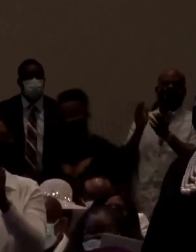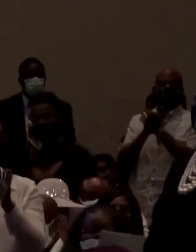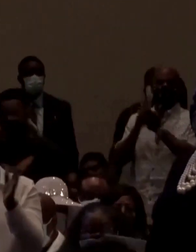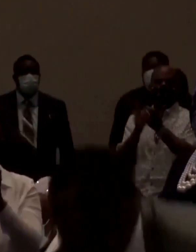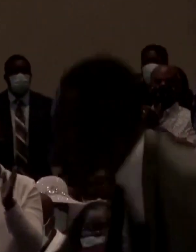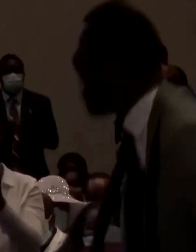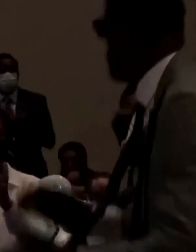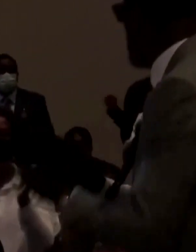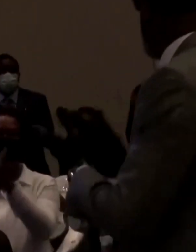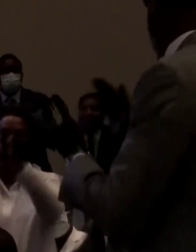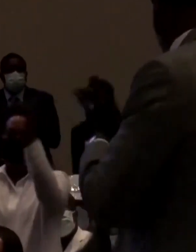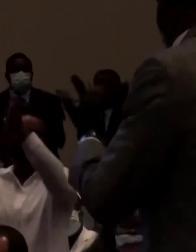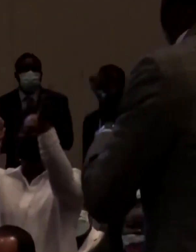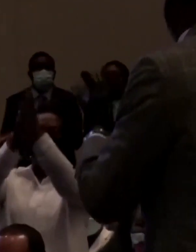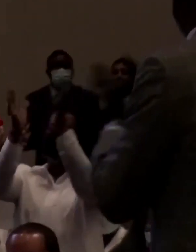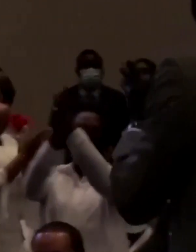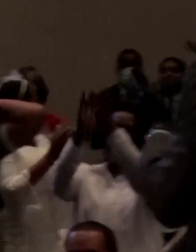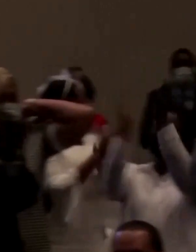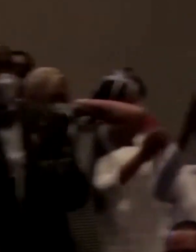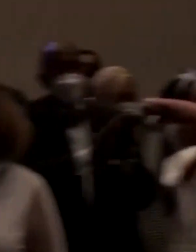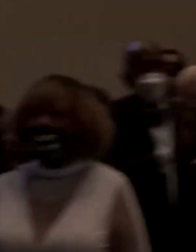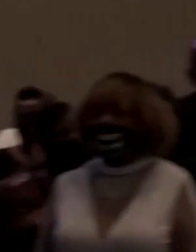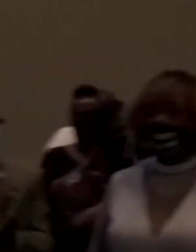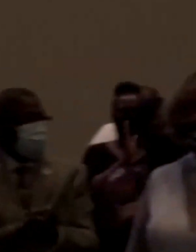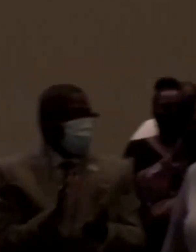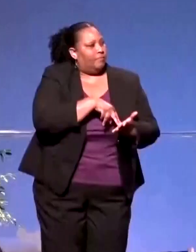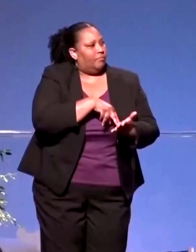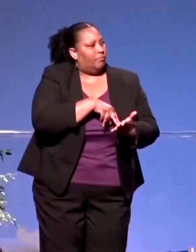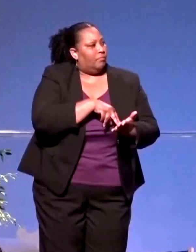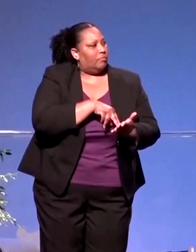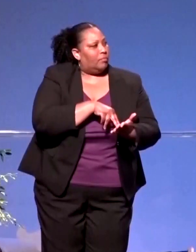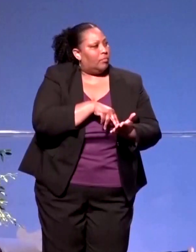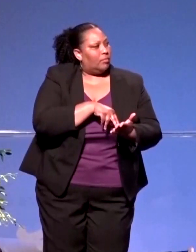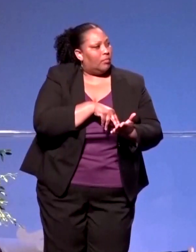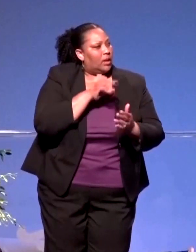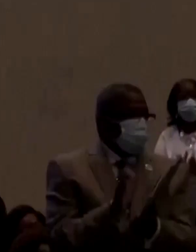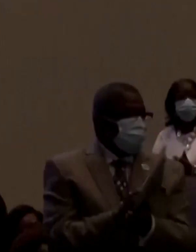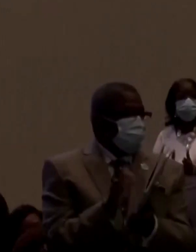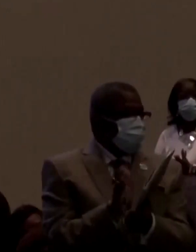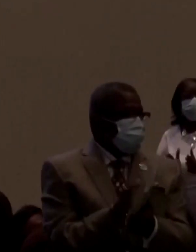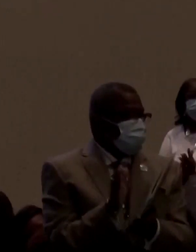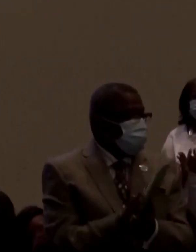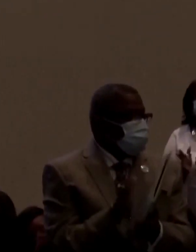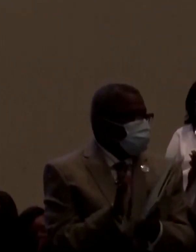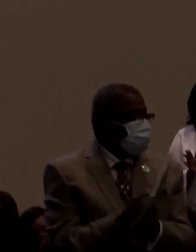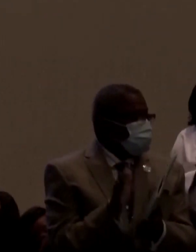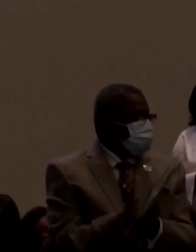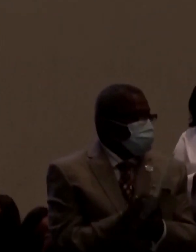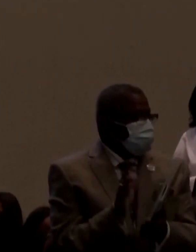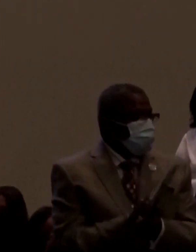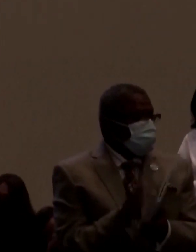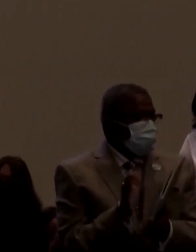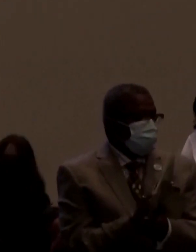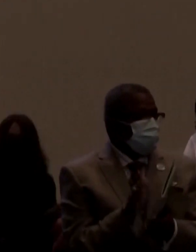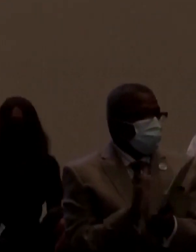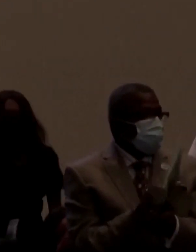the sister of bottom John will you stand